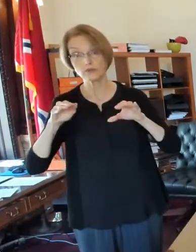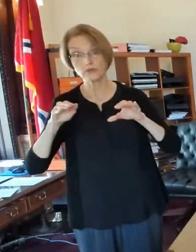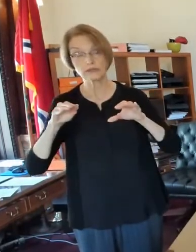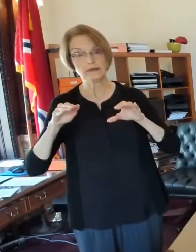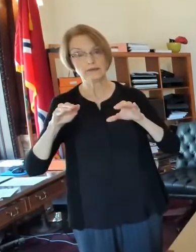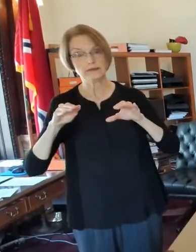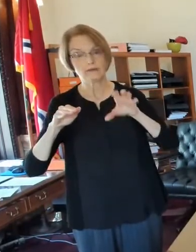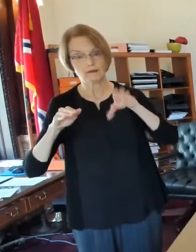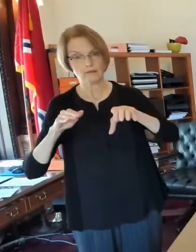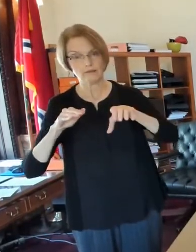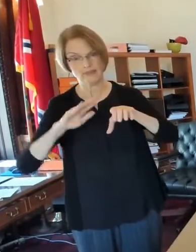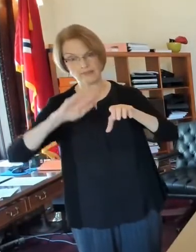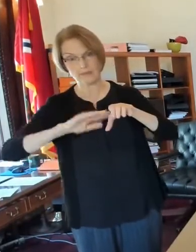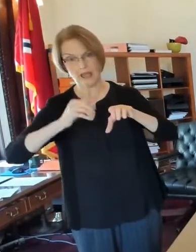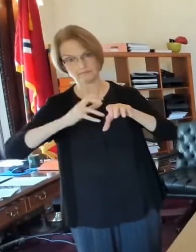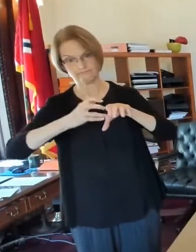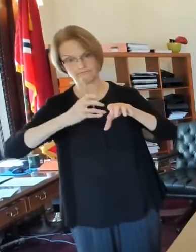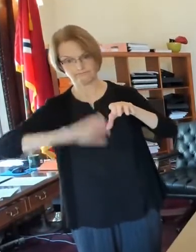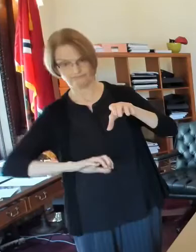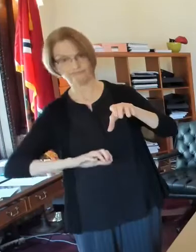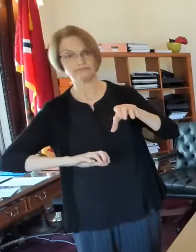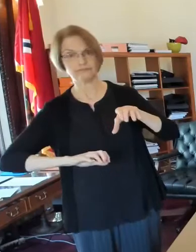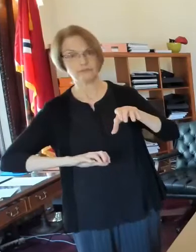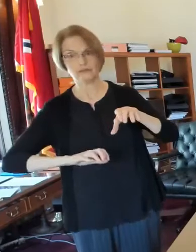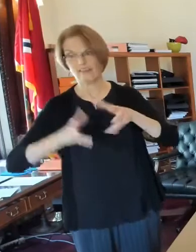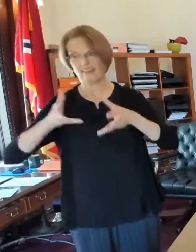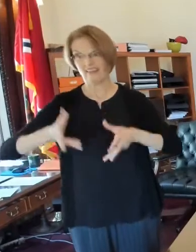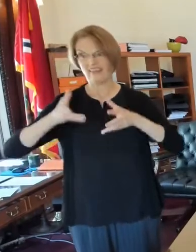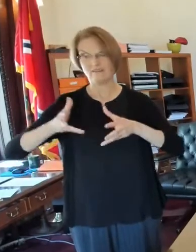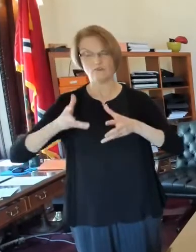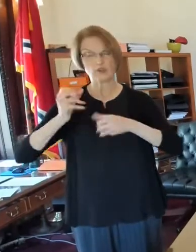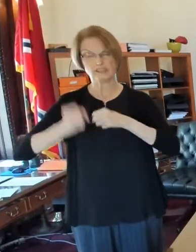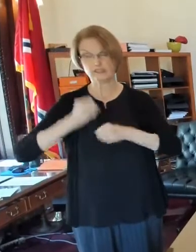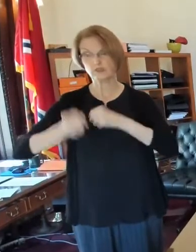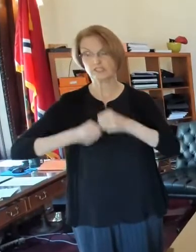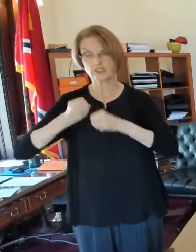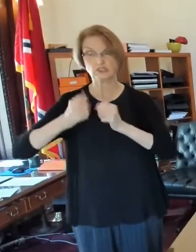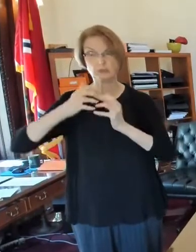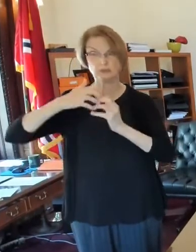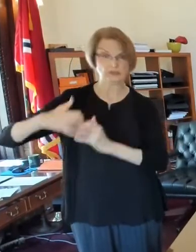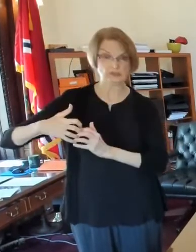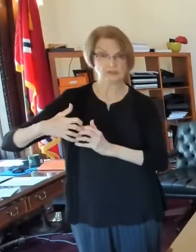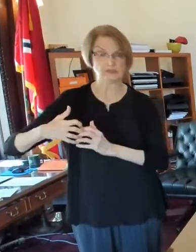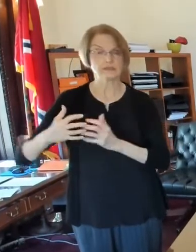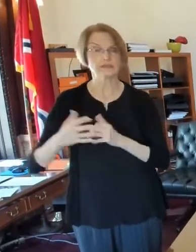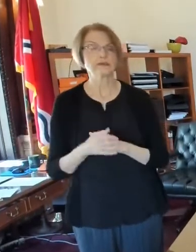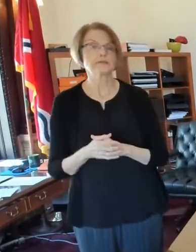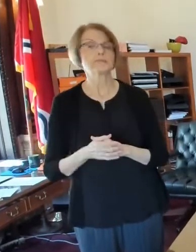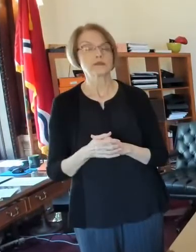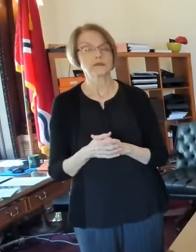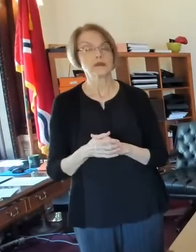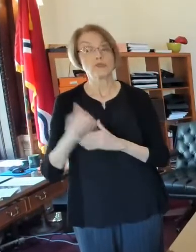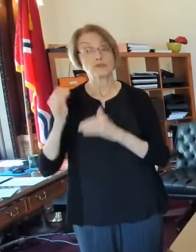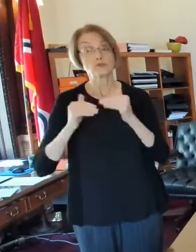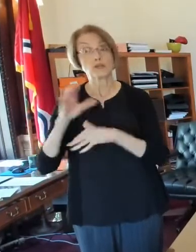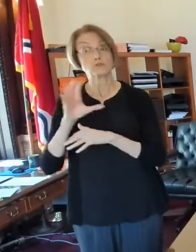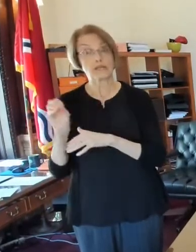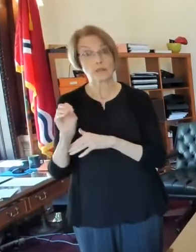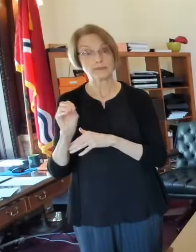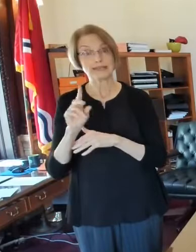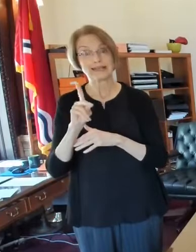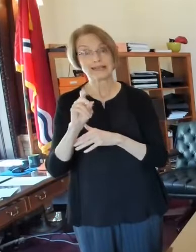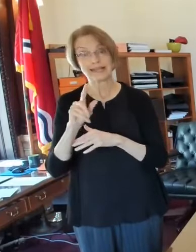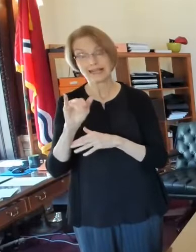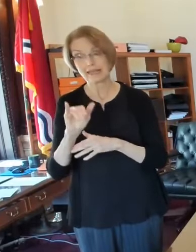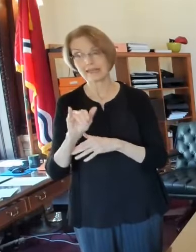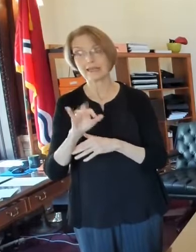vacant and deteriorating for decades in most cases. And, uh, those construction companies, Keely,